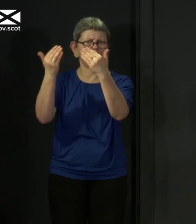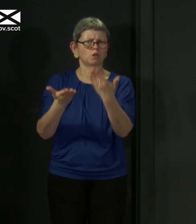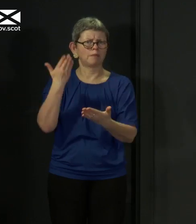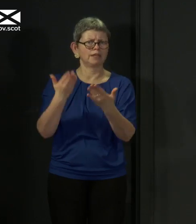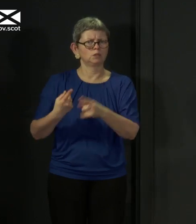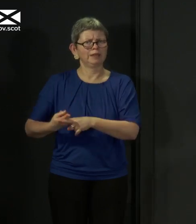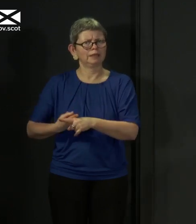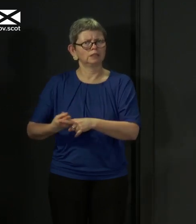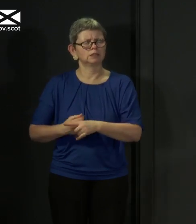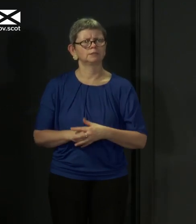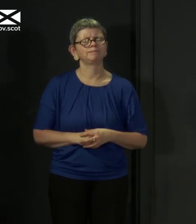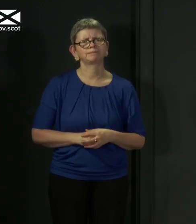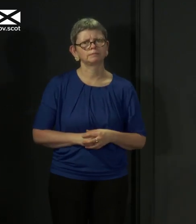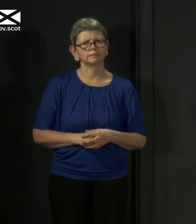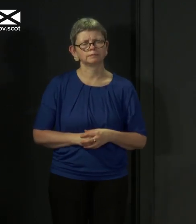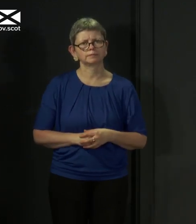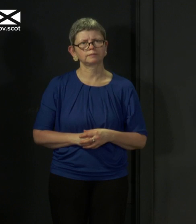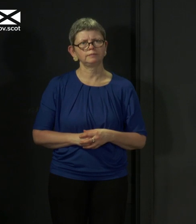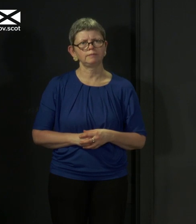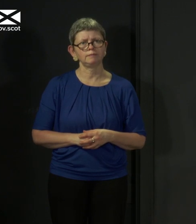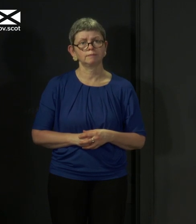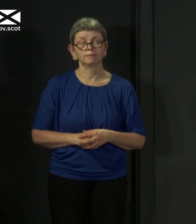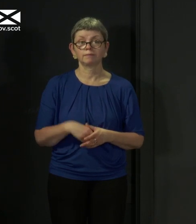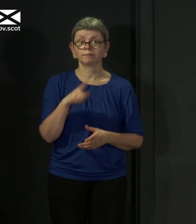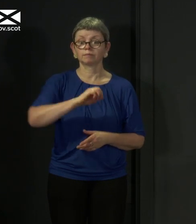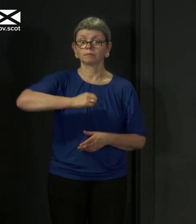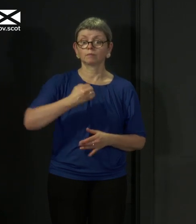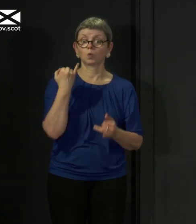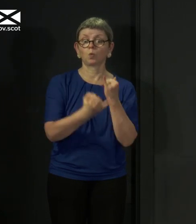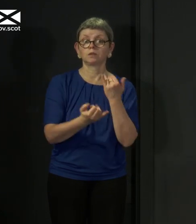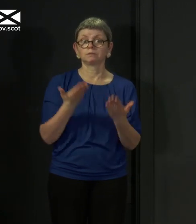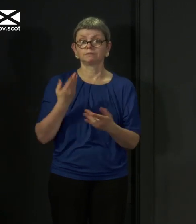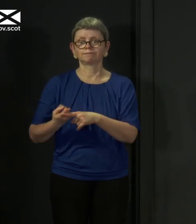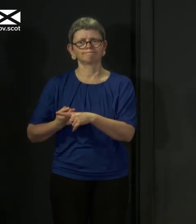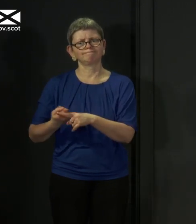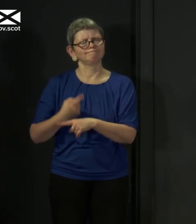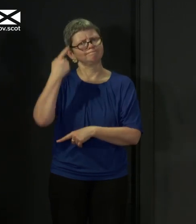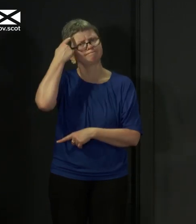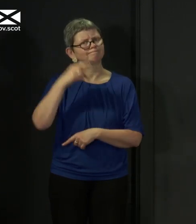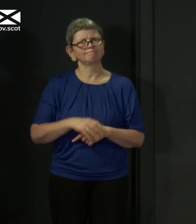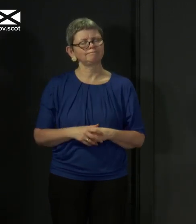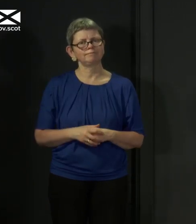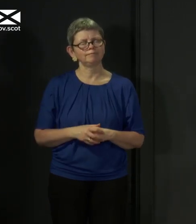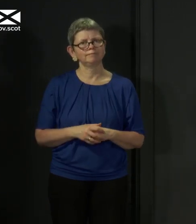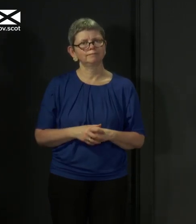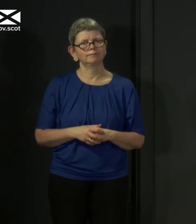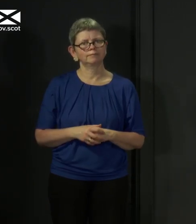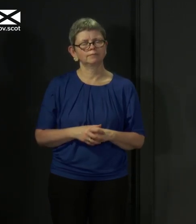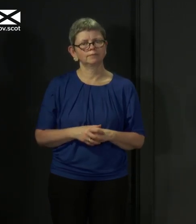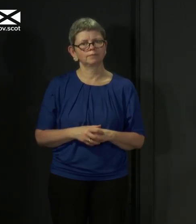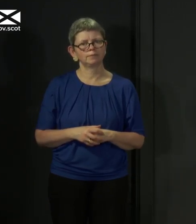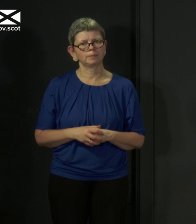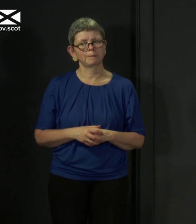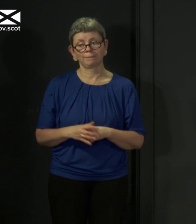that latter point, I don't think that will turn out to be the case. I mean, I would say again, I'm not in a position to comment in detail